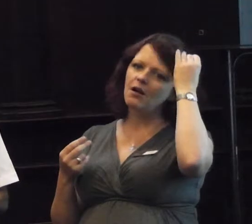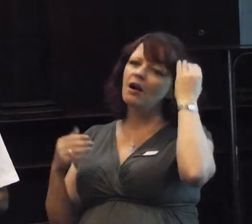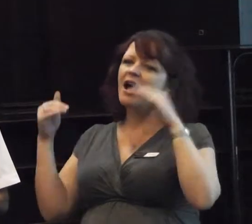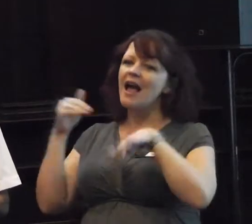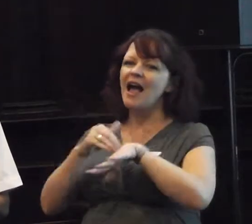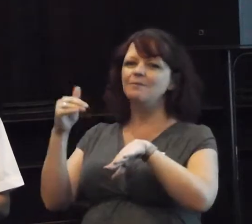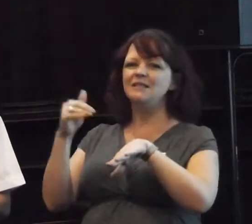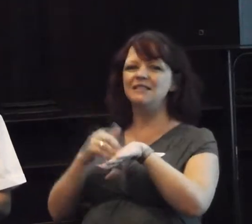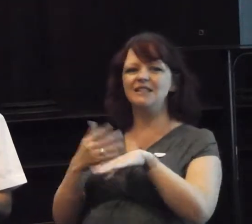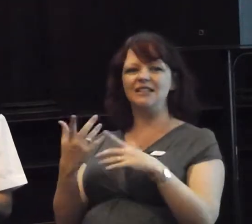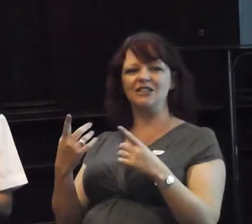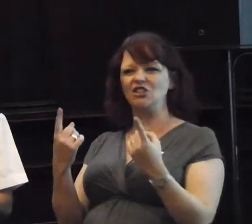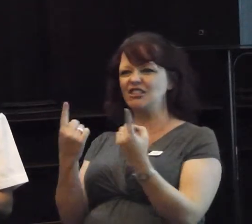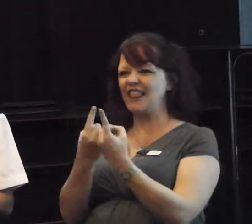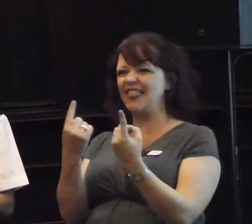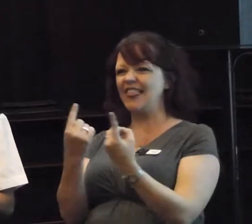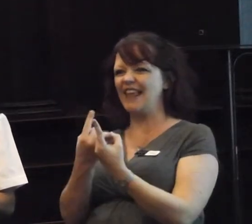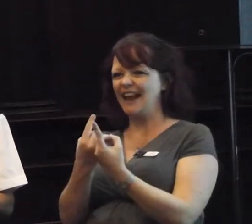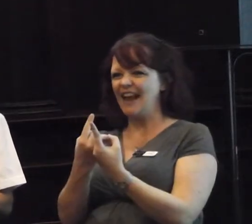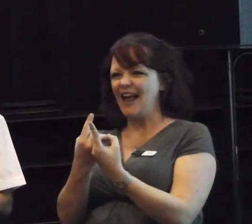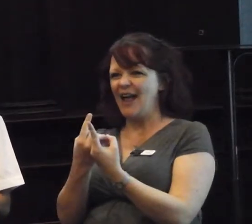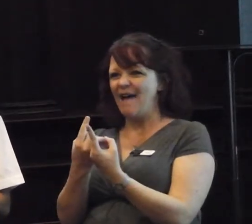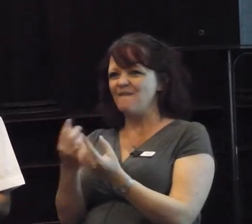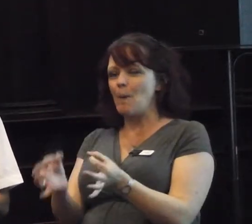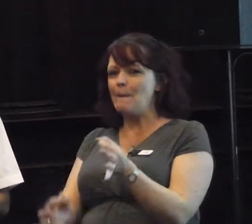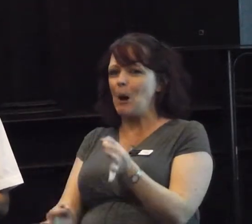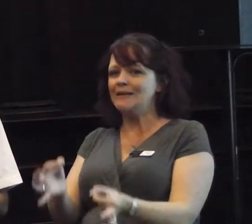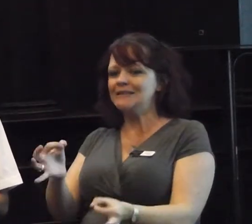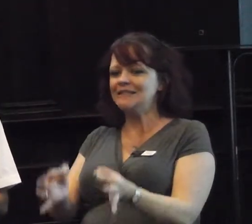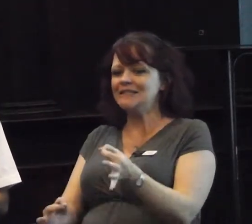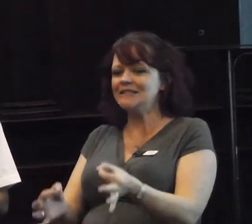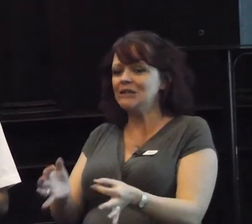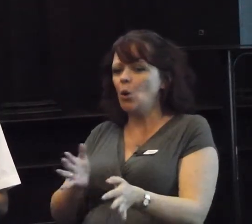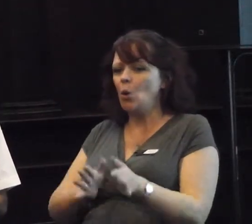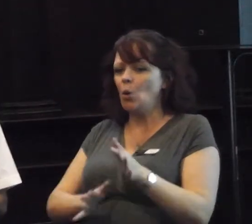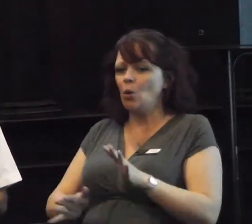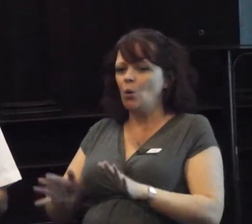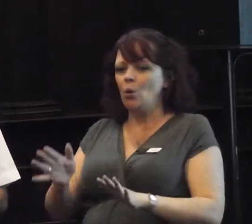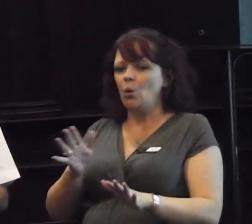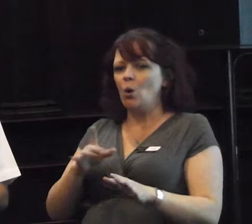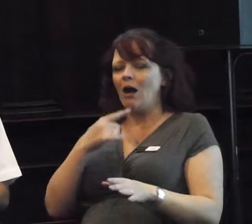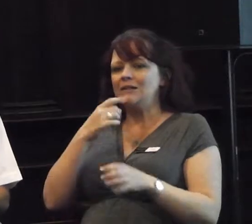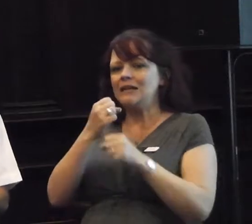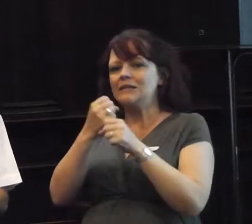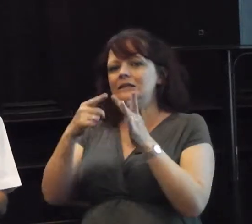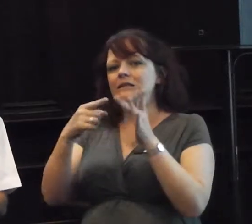politicians. Oh, yes, do I regret the term gimmick.